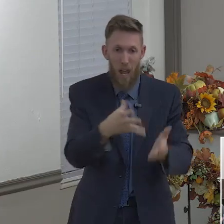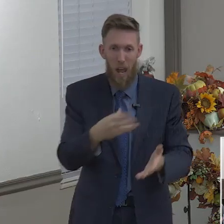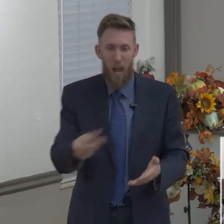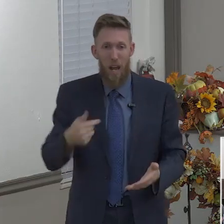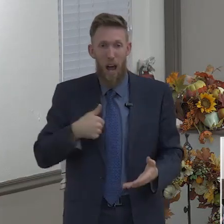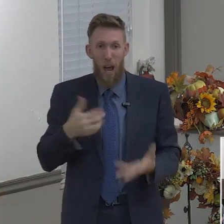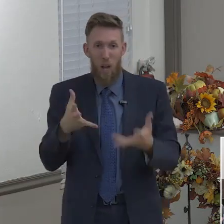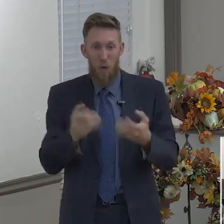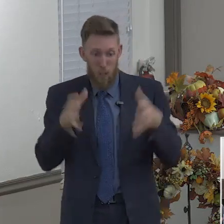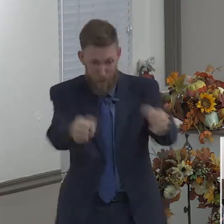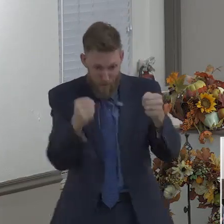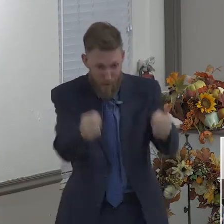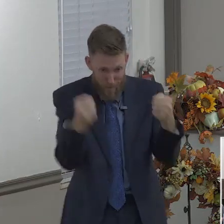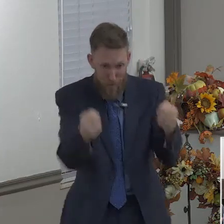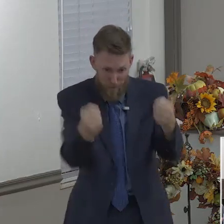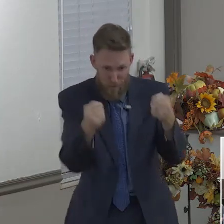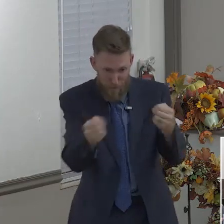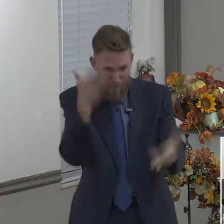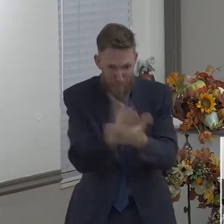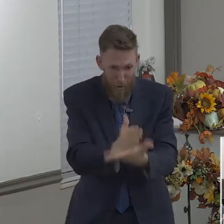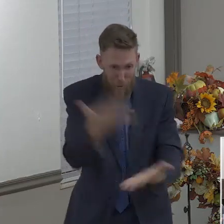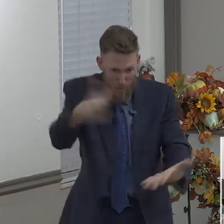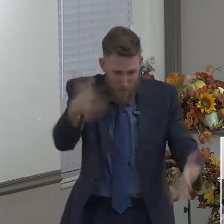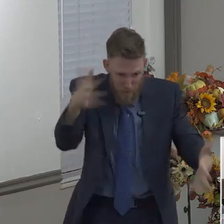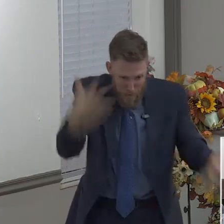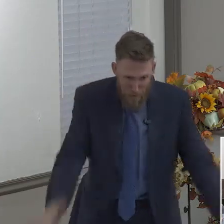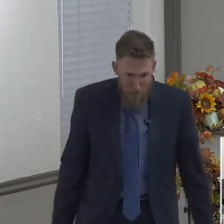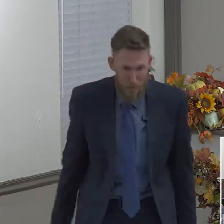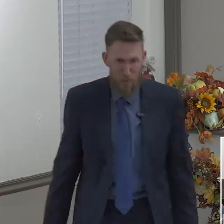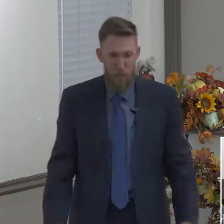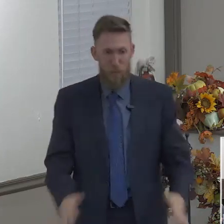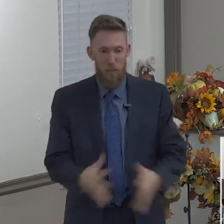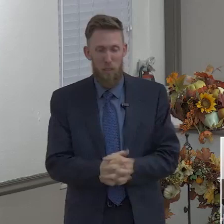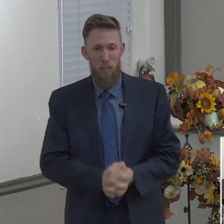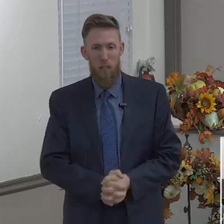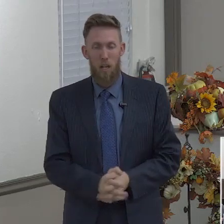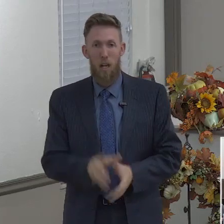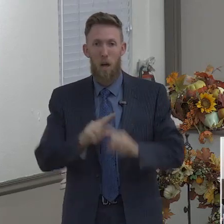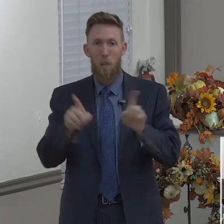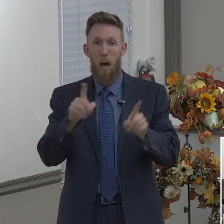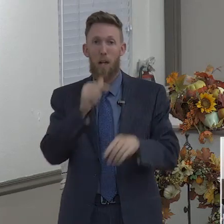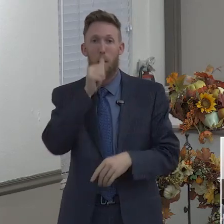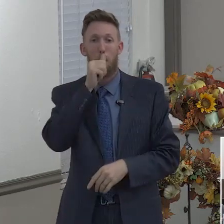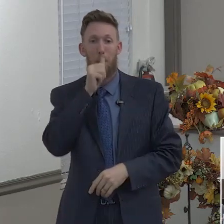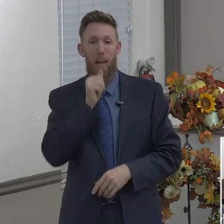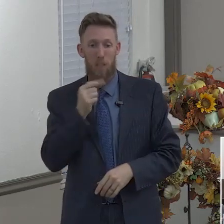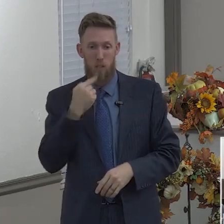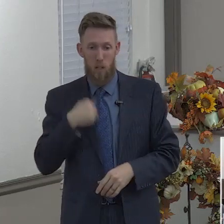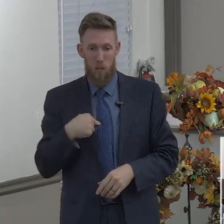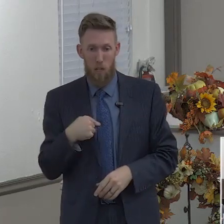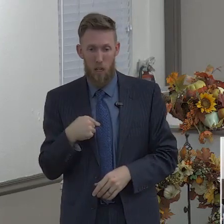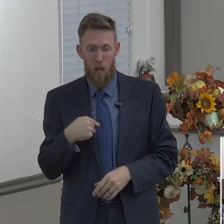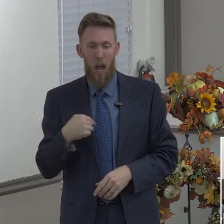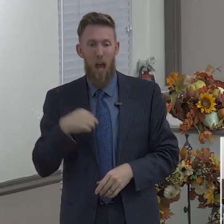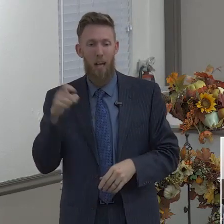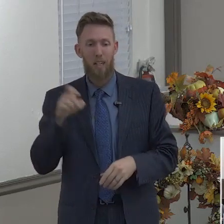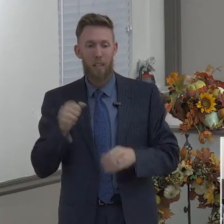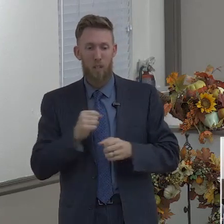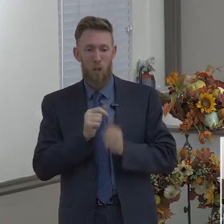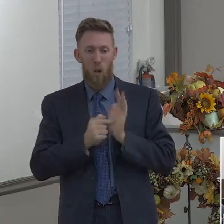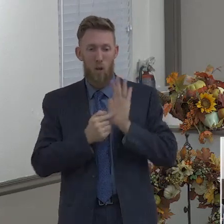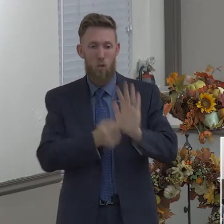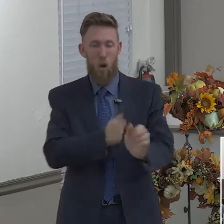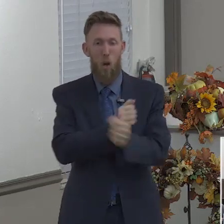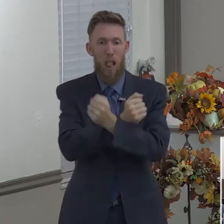Okay? That's just my, ugh! But patience tells me, okay, I've got to love that young person. I've got to pray for that young